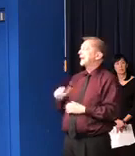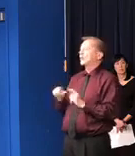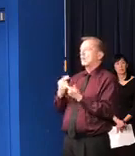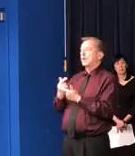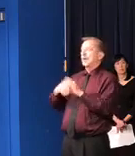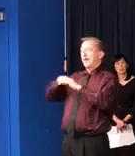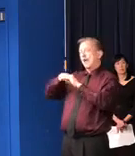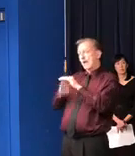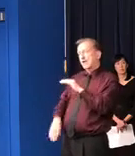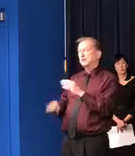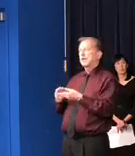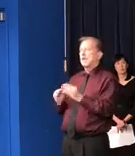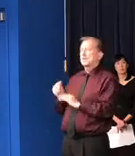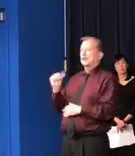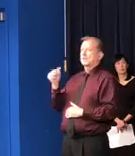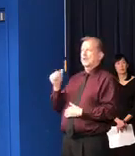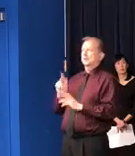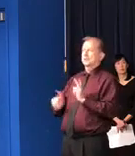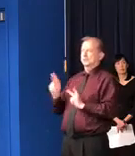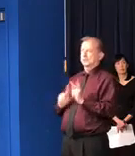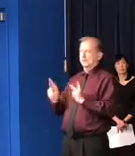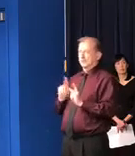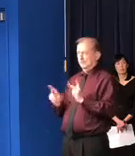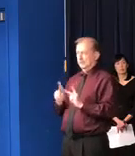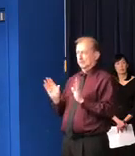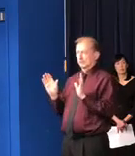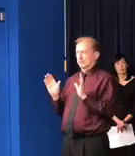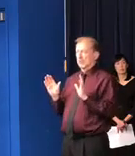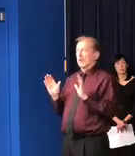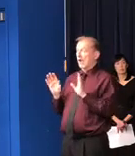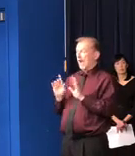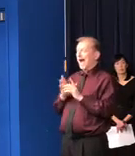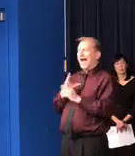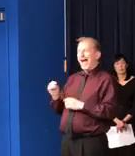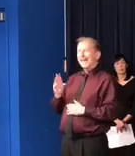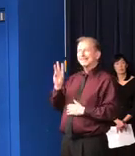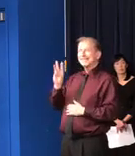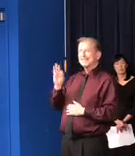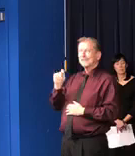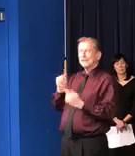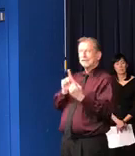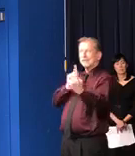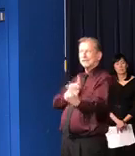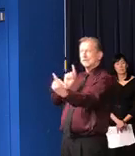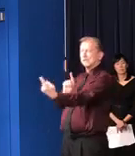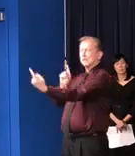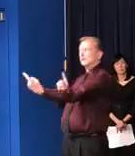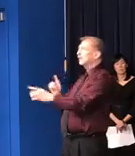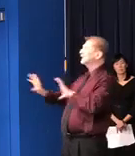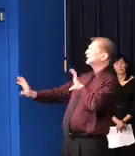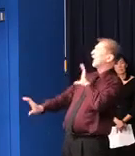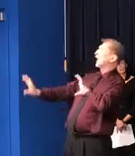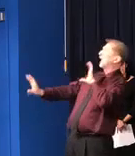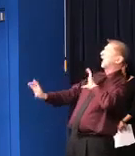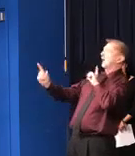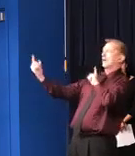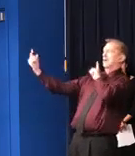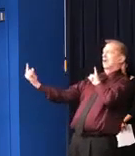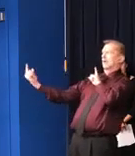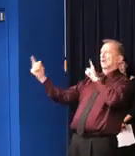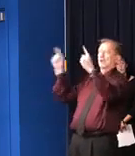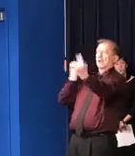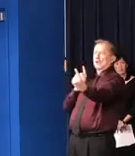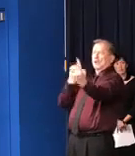number limit and who are not adhering to the six foot social distancing rule, you are in danger